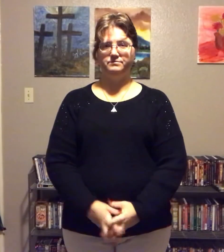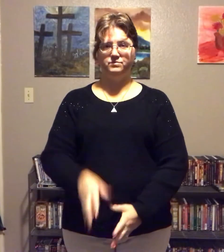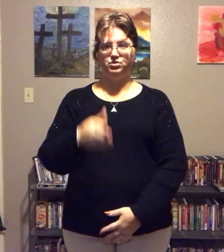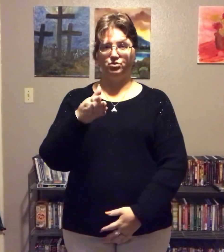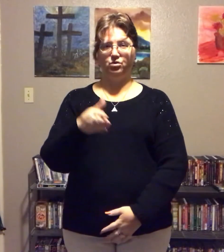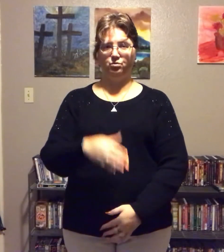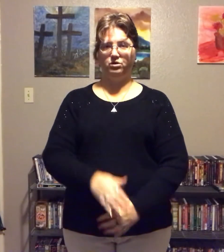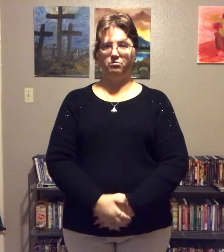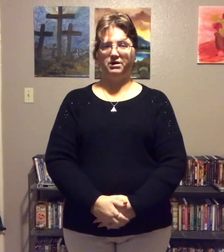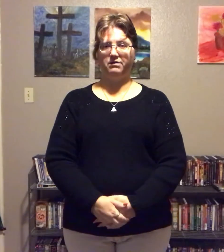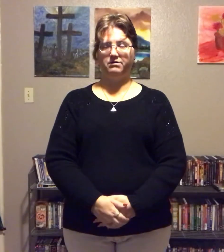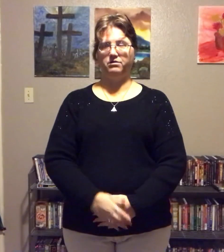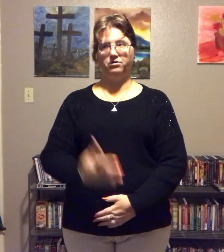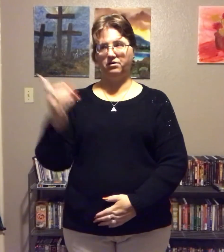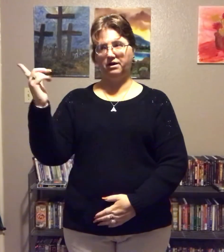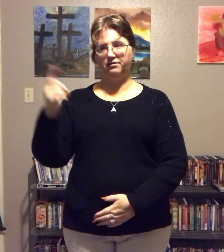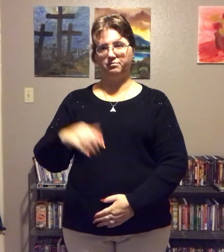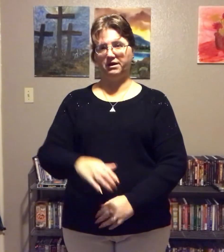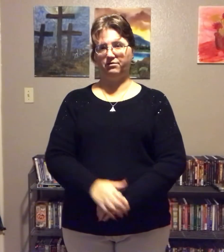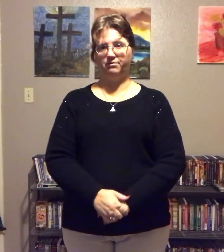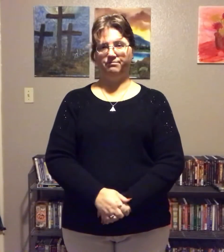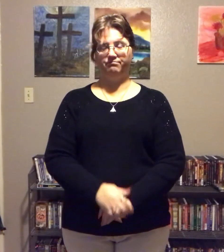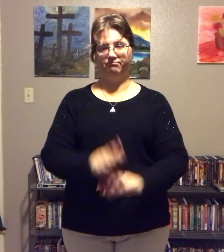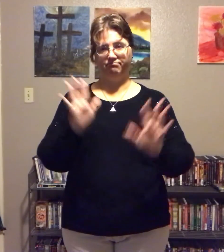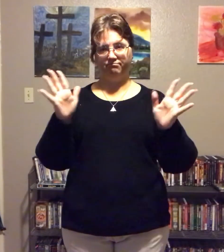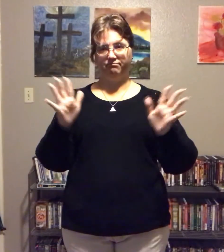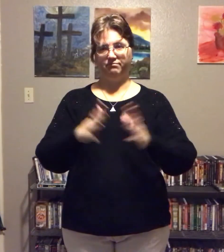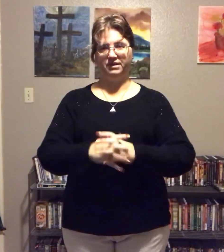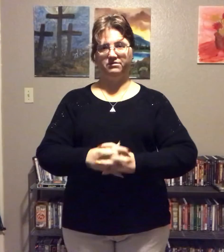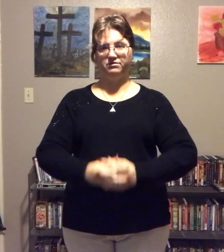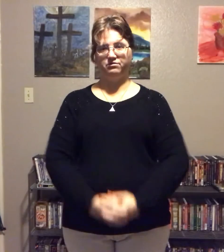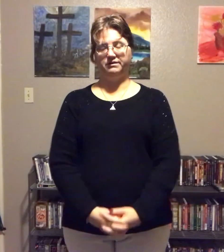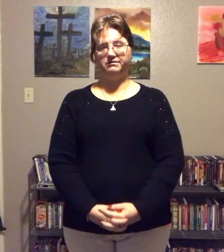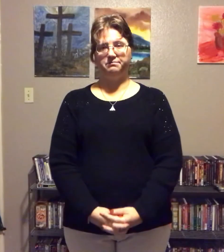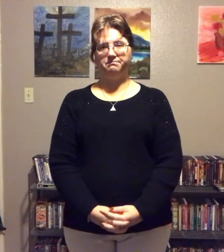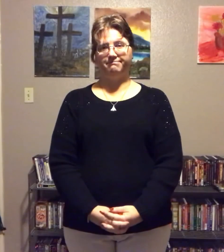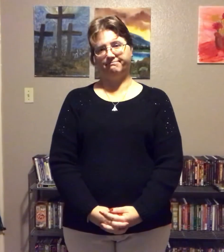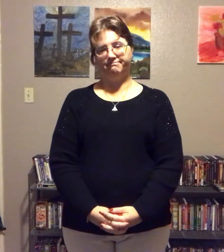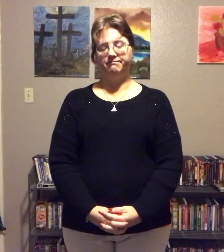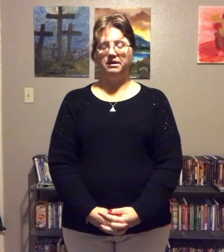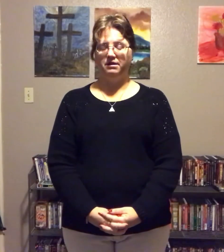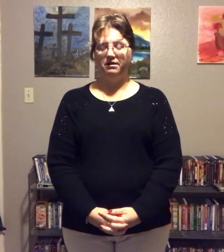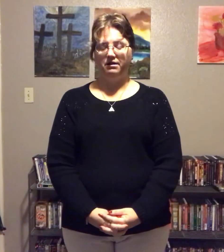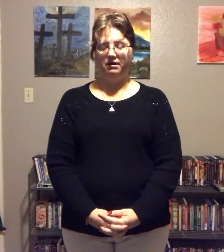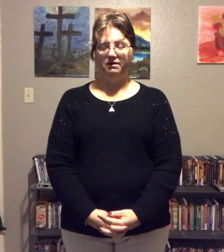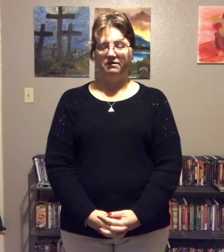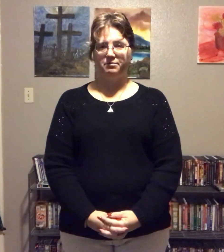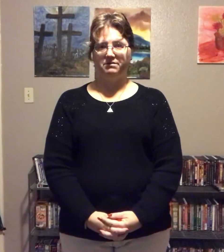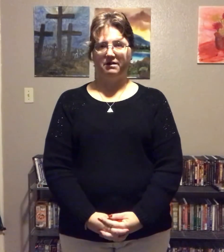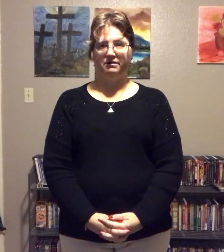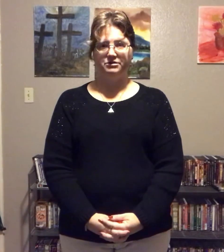Your own willpower or God's power? That's the choice. And that's my challenge.